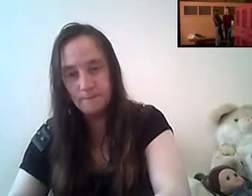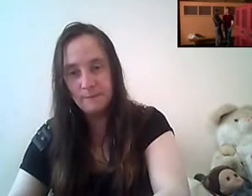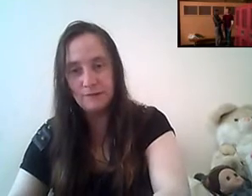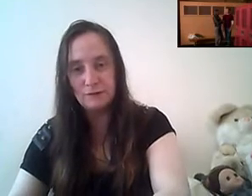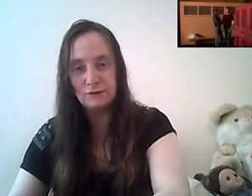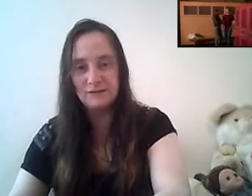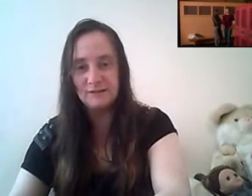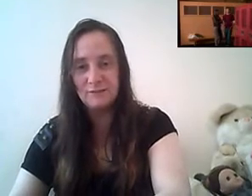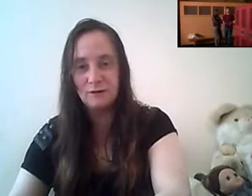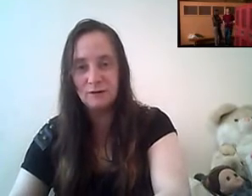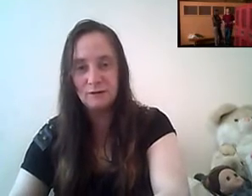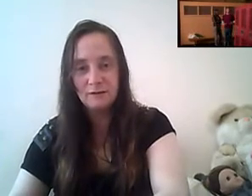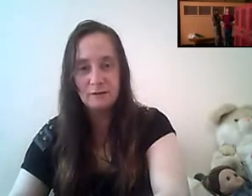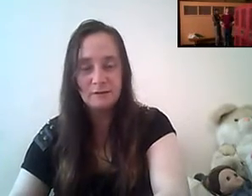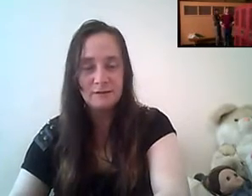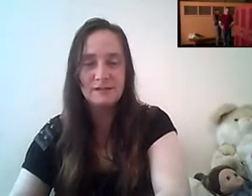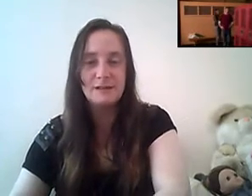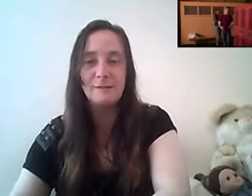that's what she sees it for she's set him up